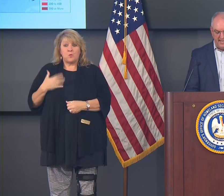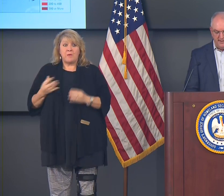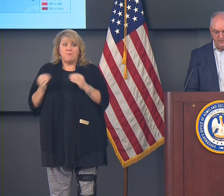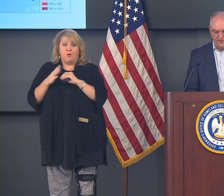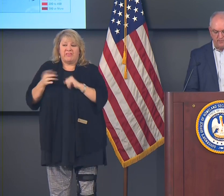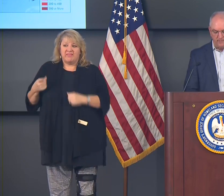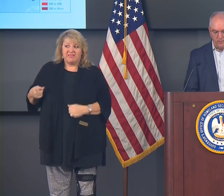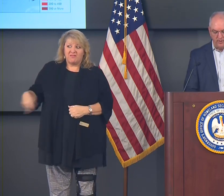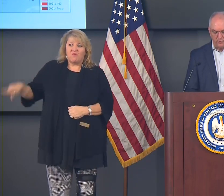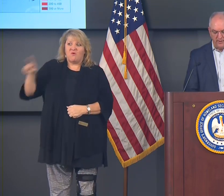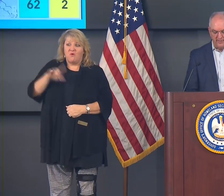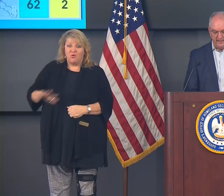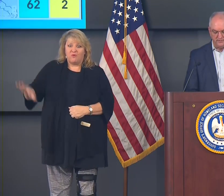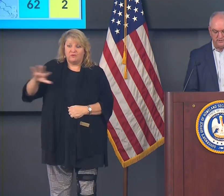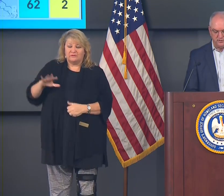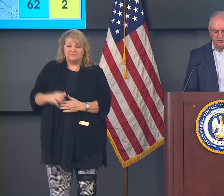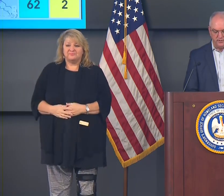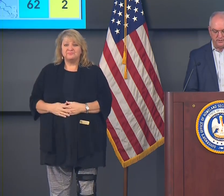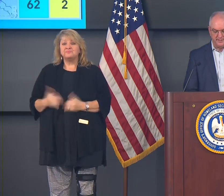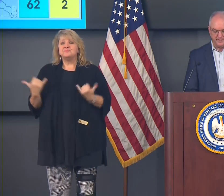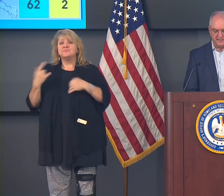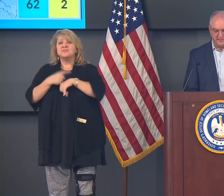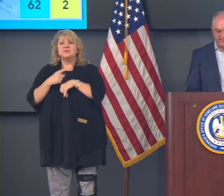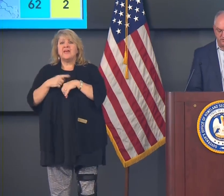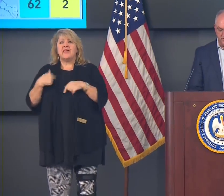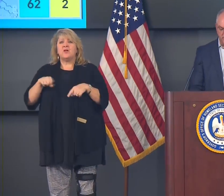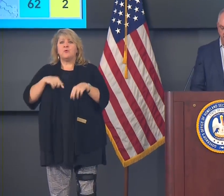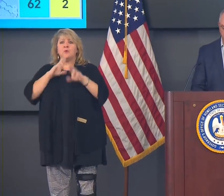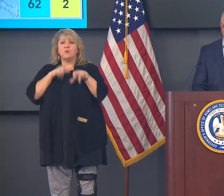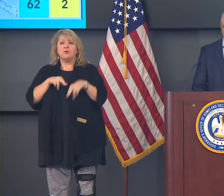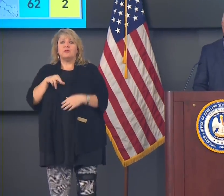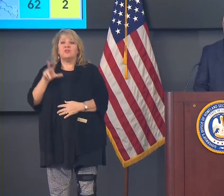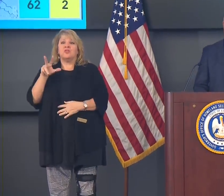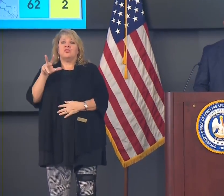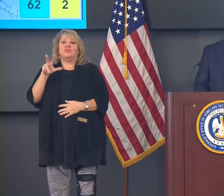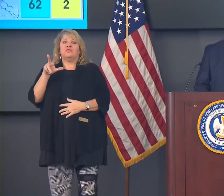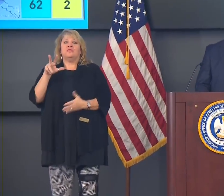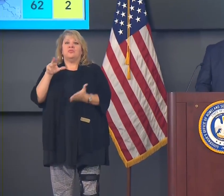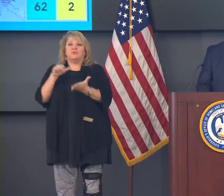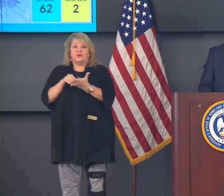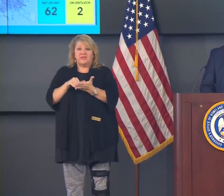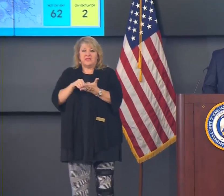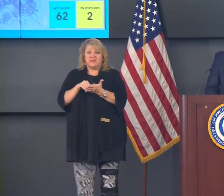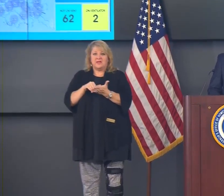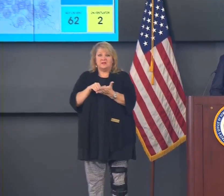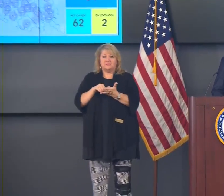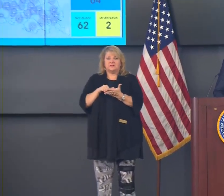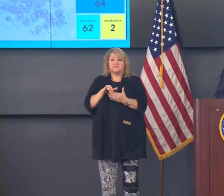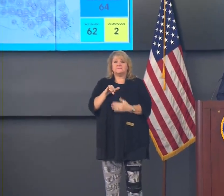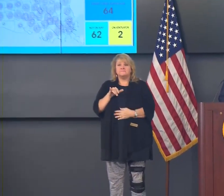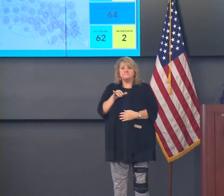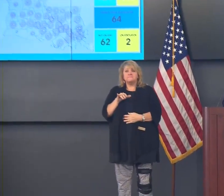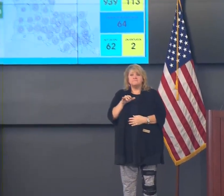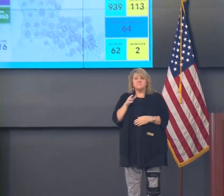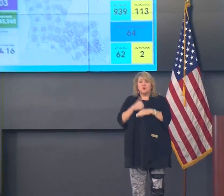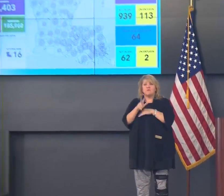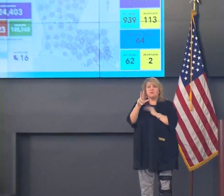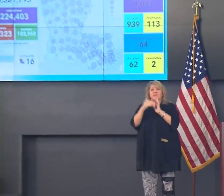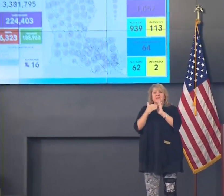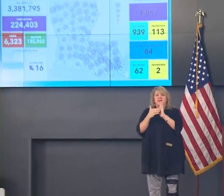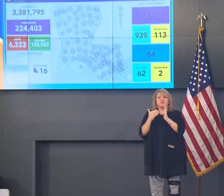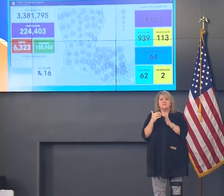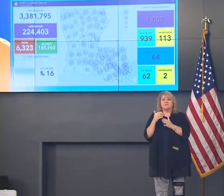Today we are reporting 3,266 new cases. I am also very sadly reporting